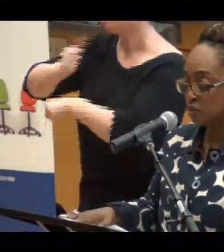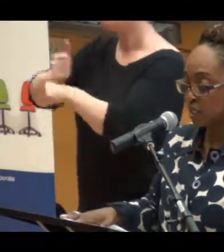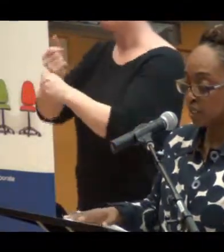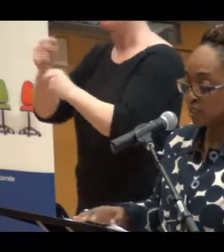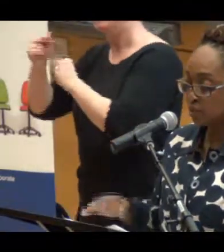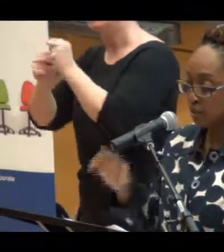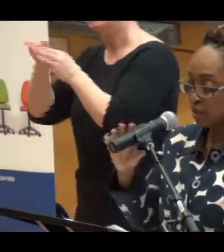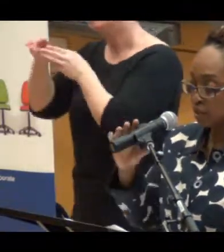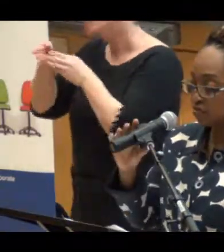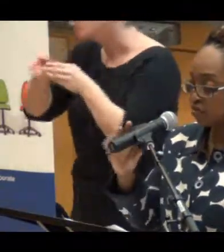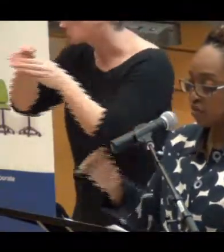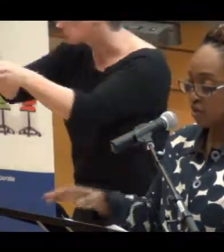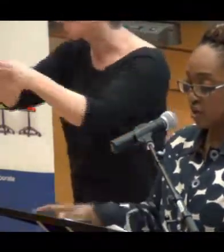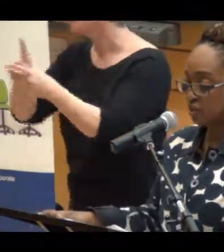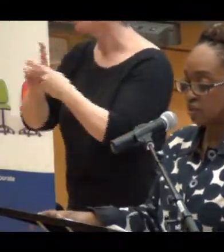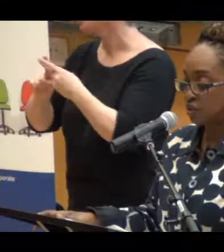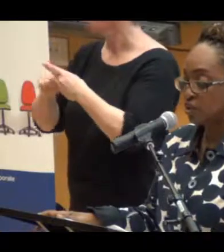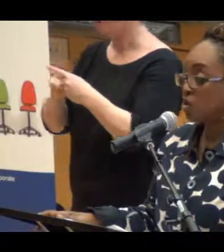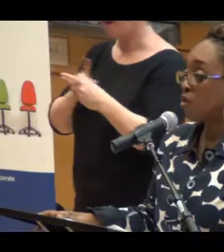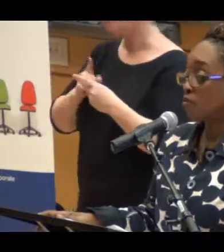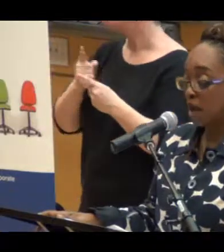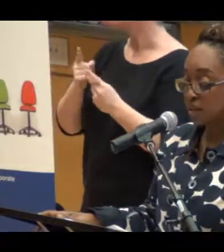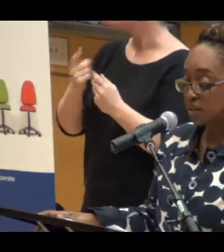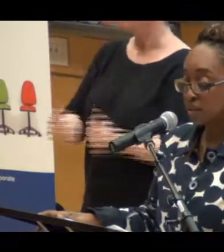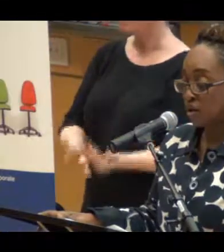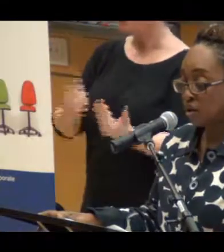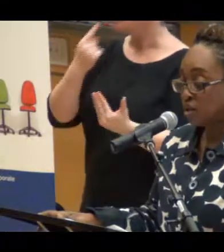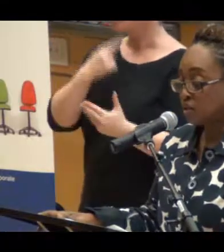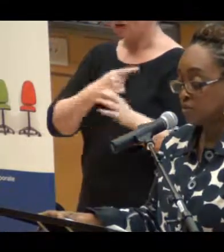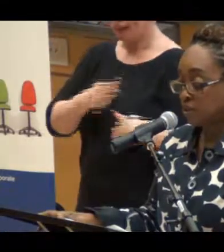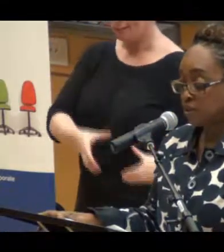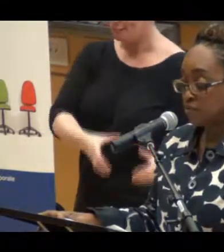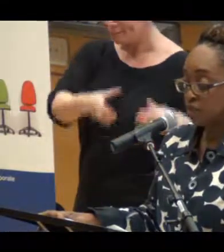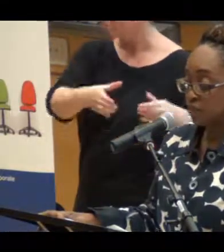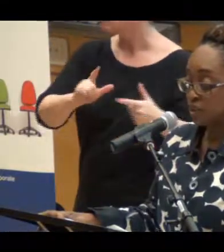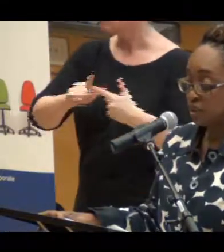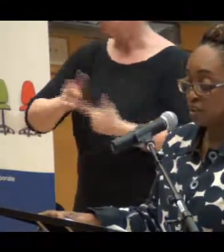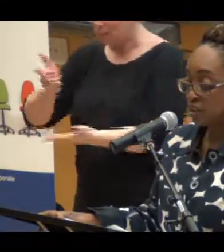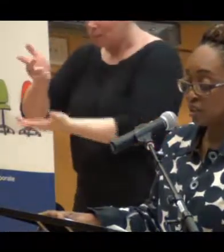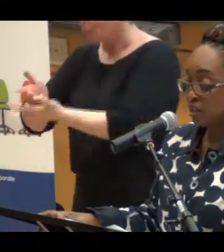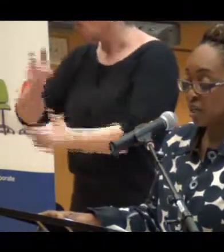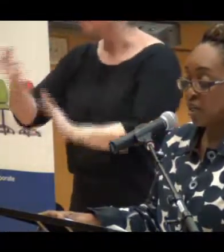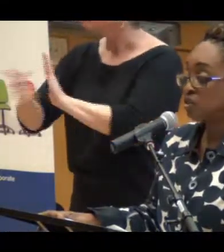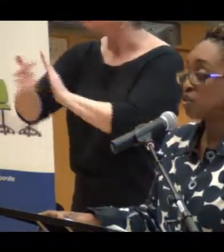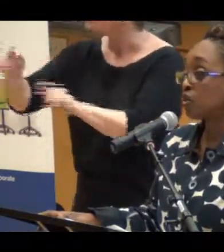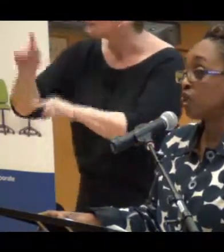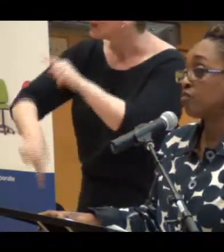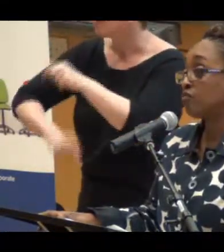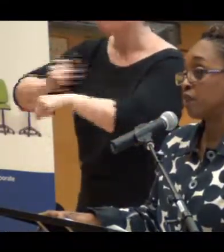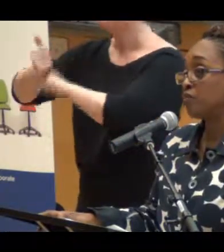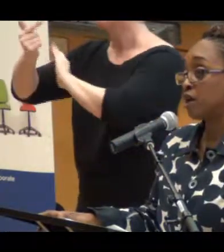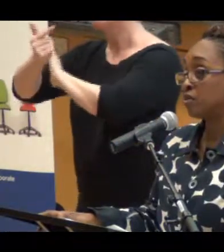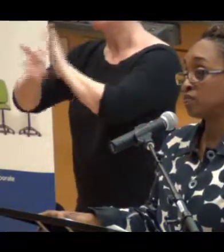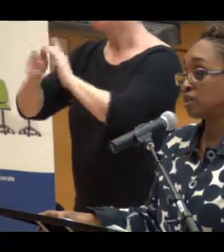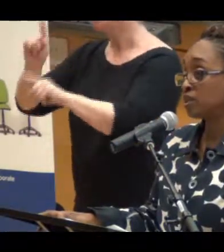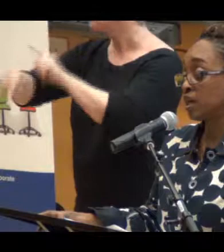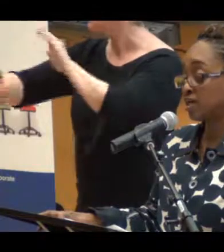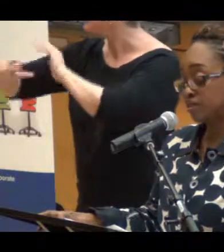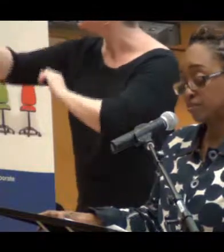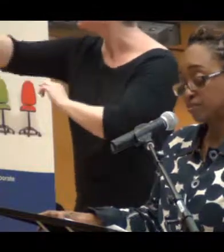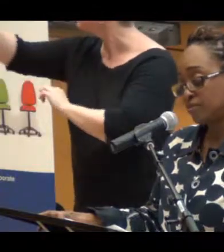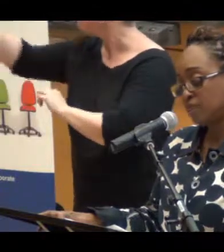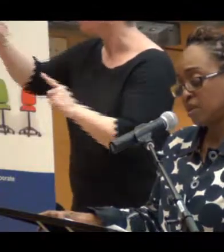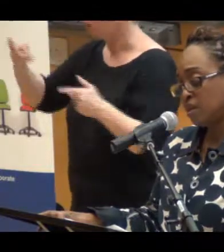can make a rule against parking in front of hydrants or pass a law to prevent people from stealing and enjoy a fair amount of